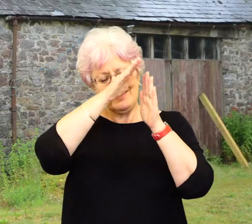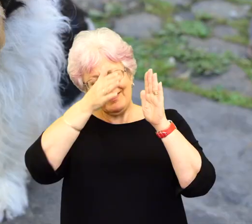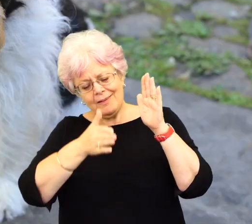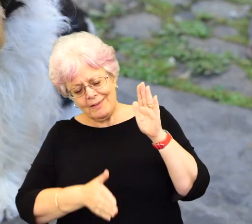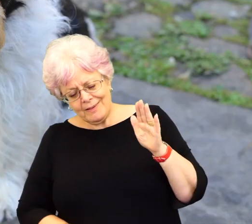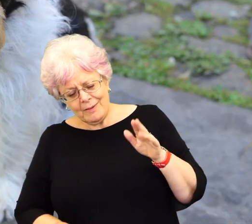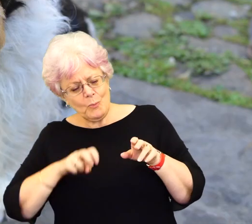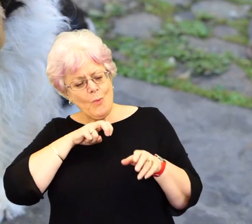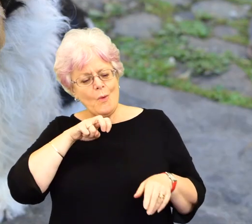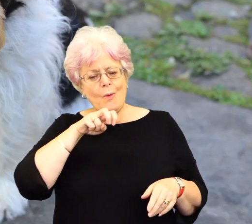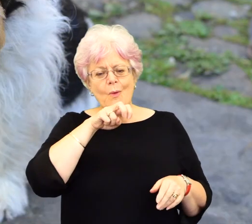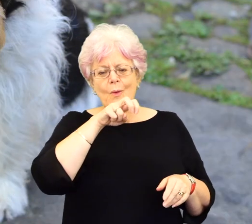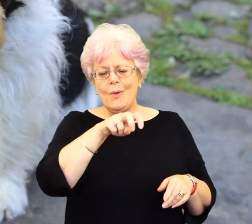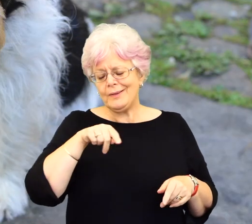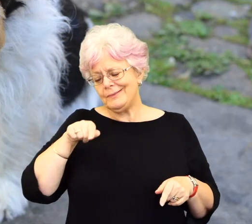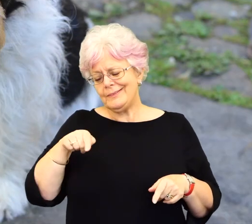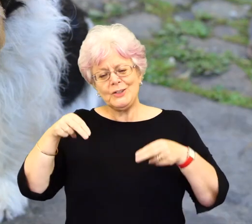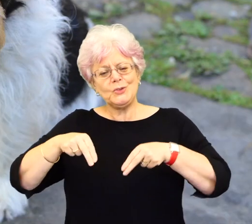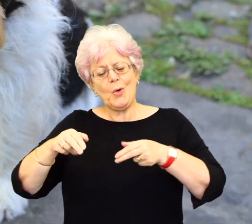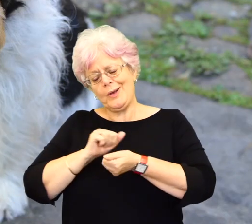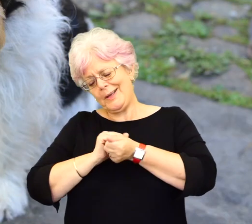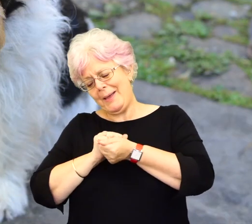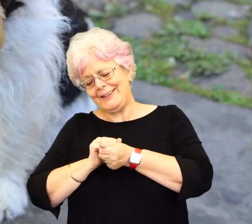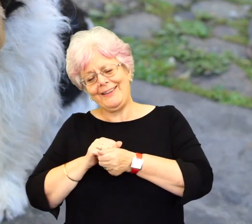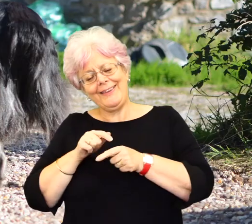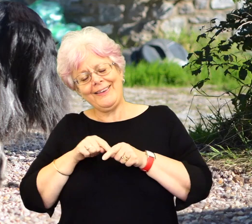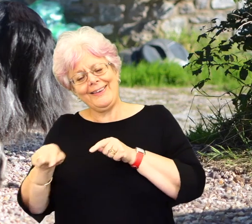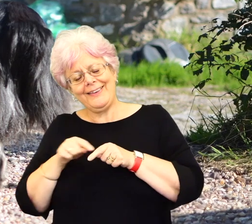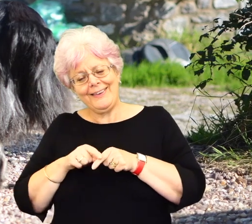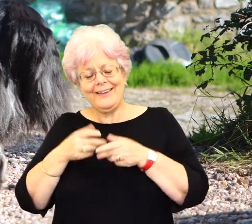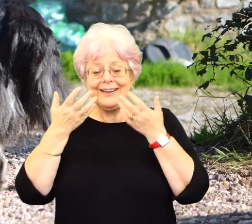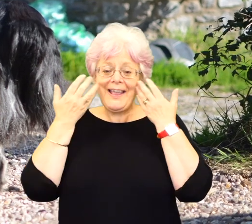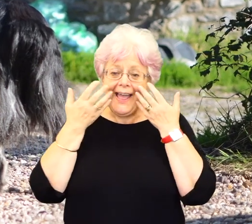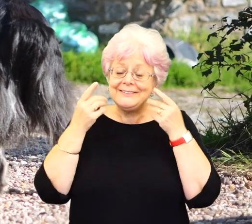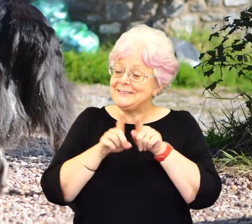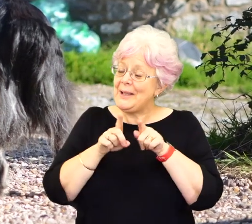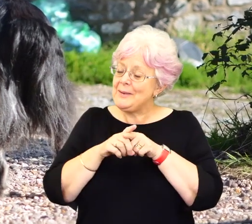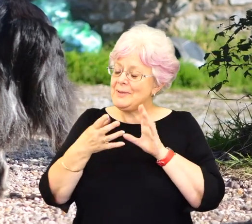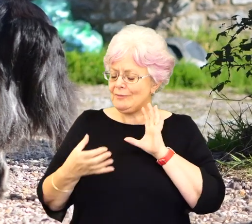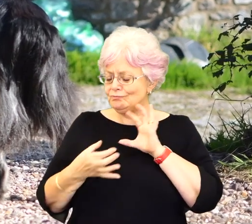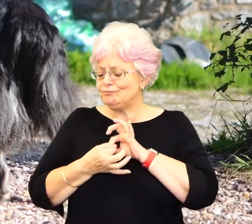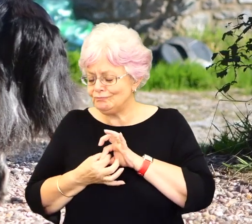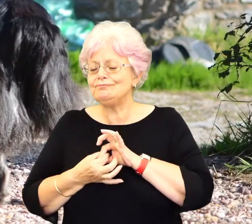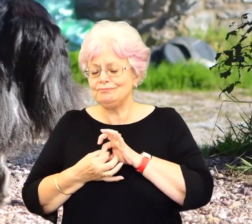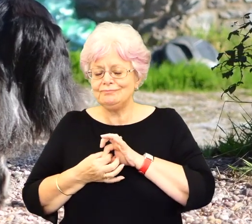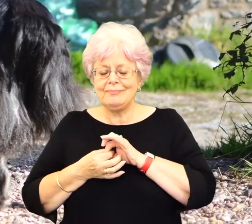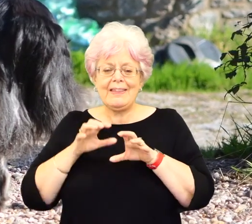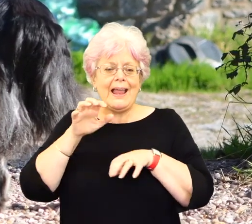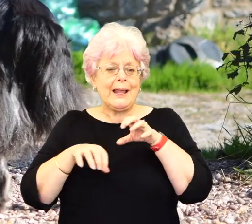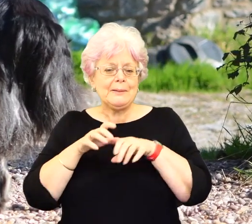a dog. I was a little growing up. Mm My, my companion and having cats at home. Yes, I think you just automatically bond with,